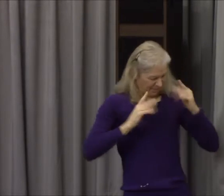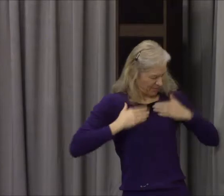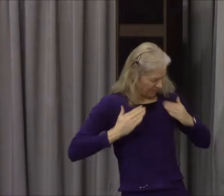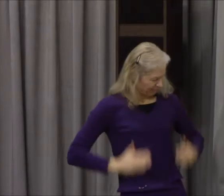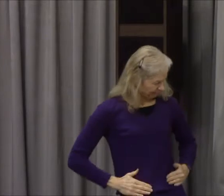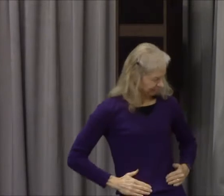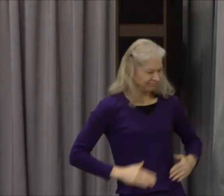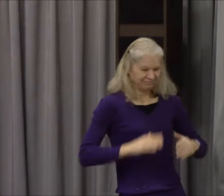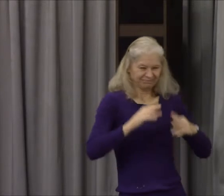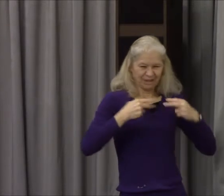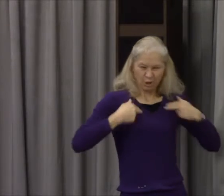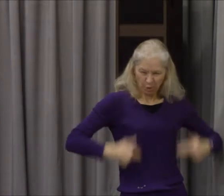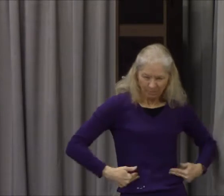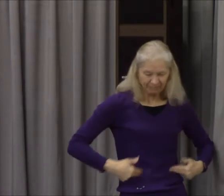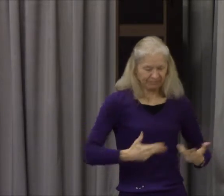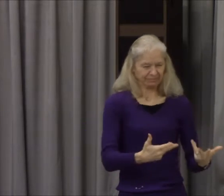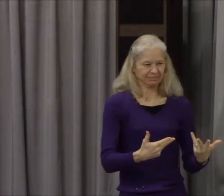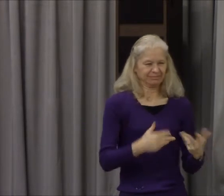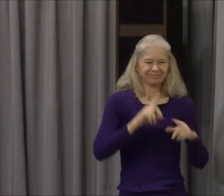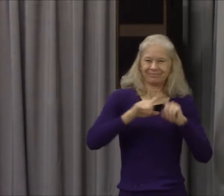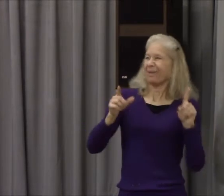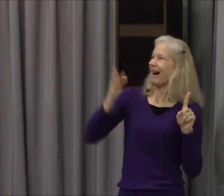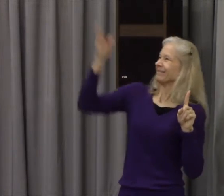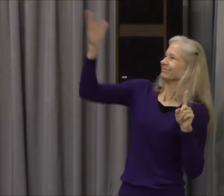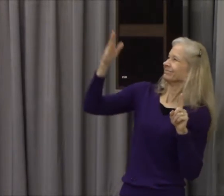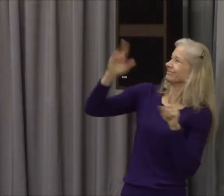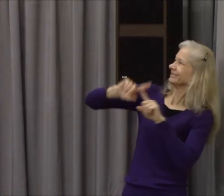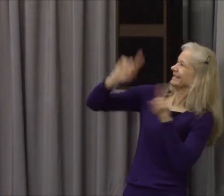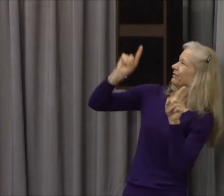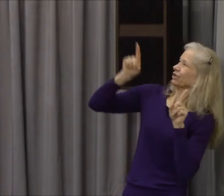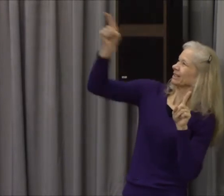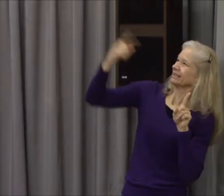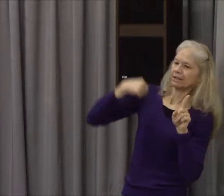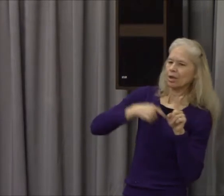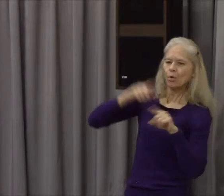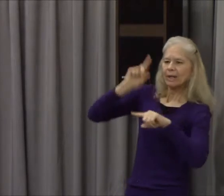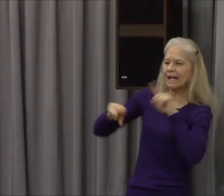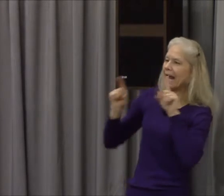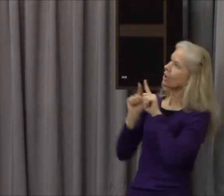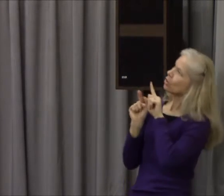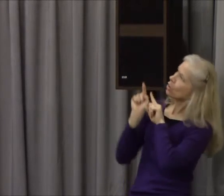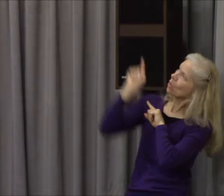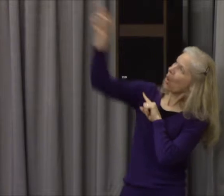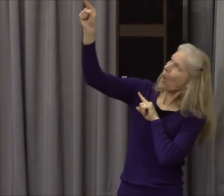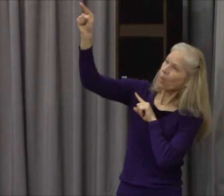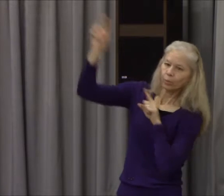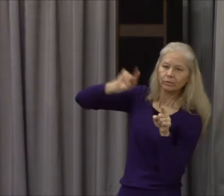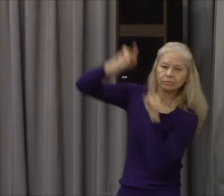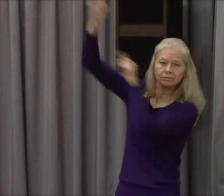him. How could we know him? We can't go to where he is. That's what agnostics say.